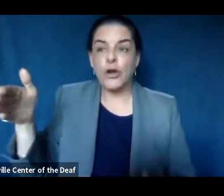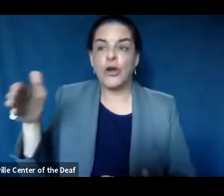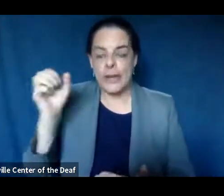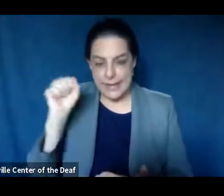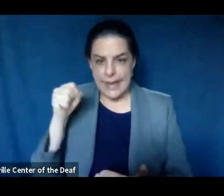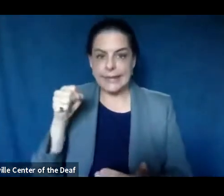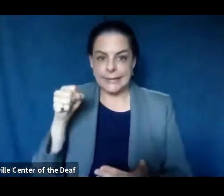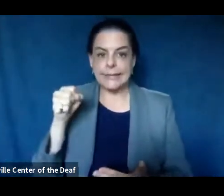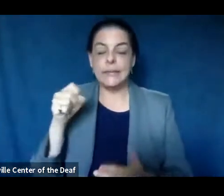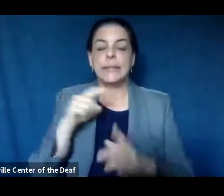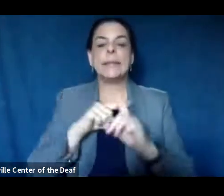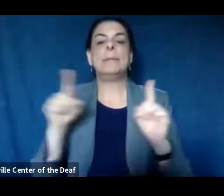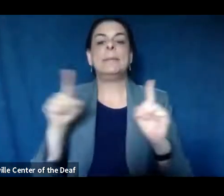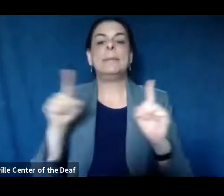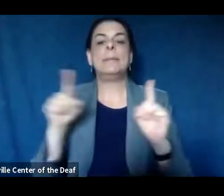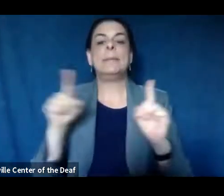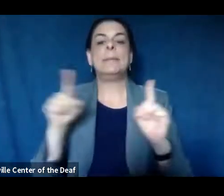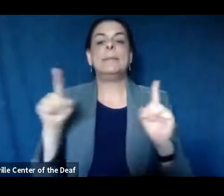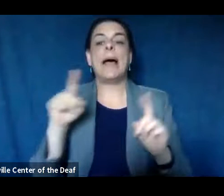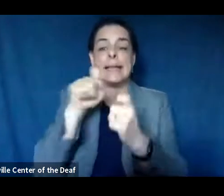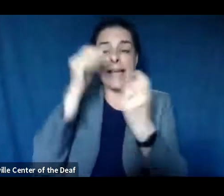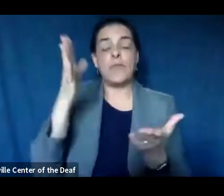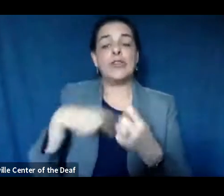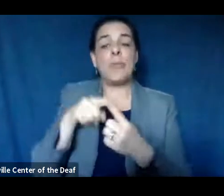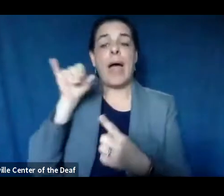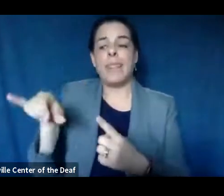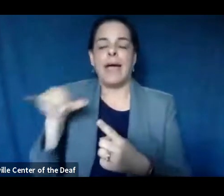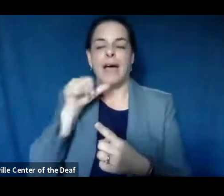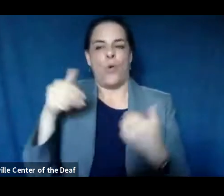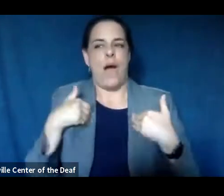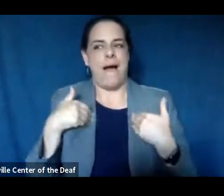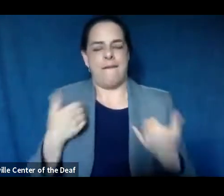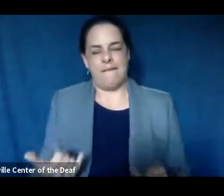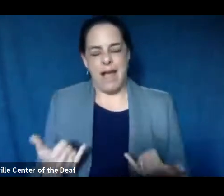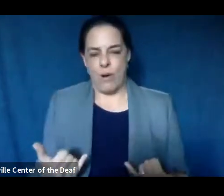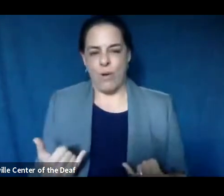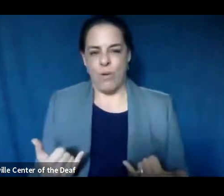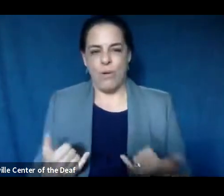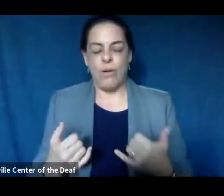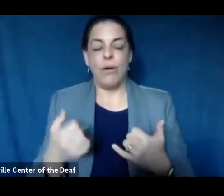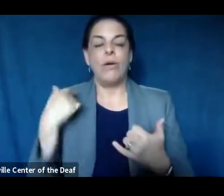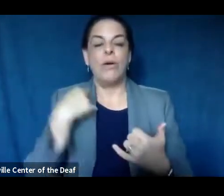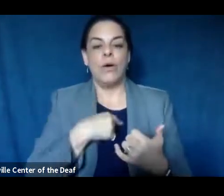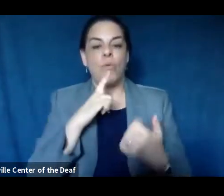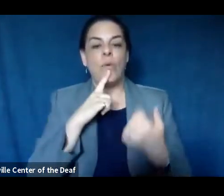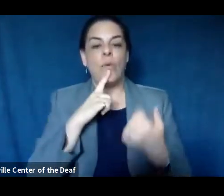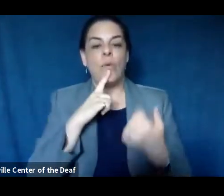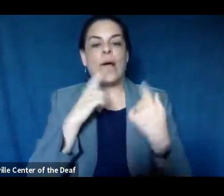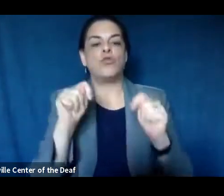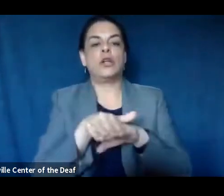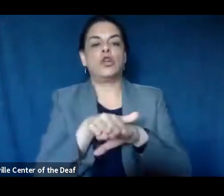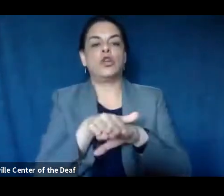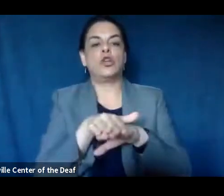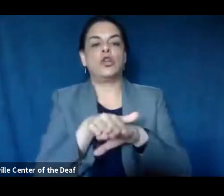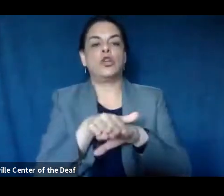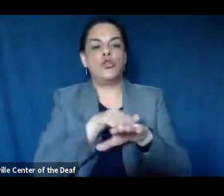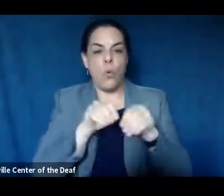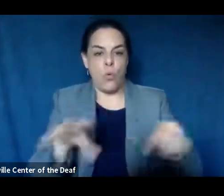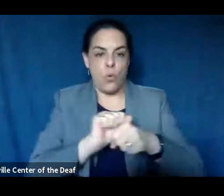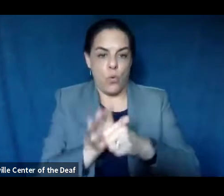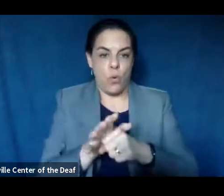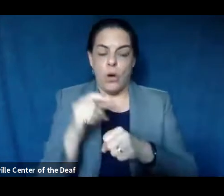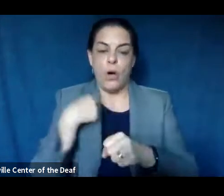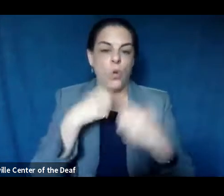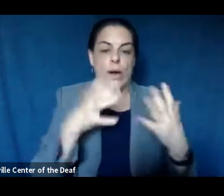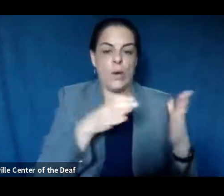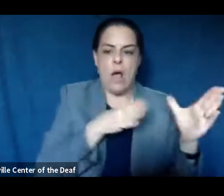Yes. Um, but the exact information on it, I don't have that right now. Um, we are trying to slow the spread. Um, we don't want to get to